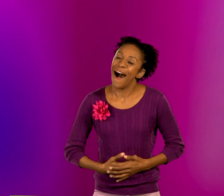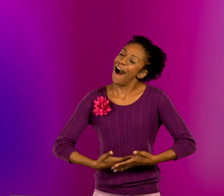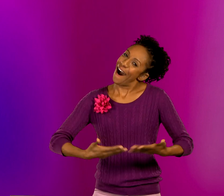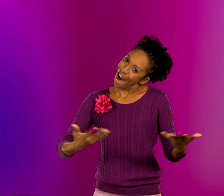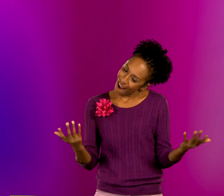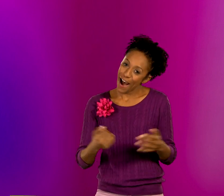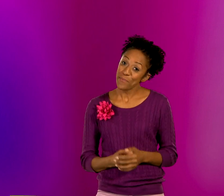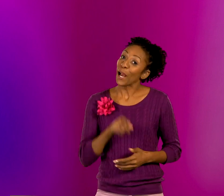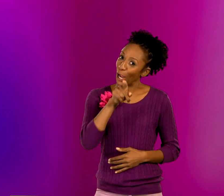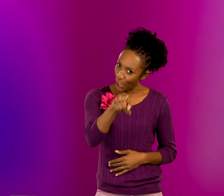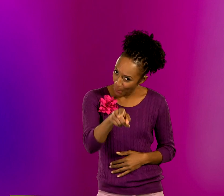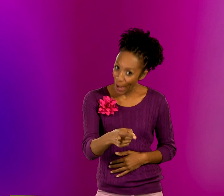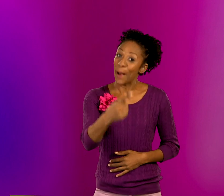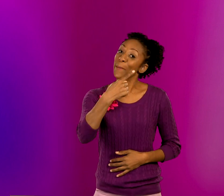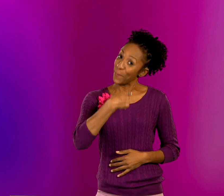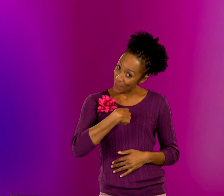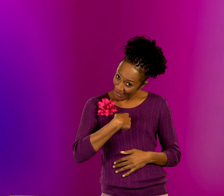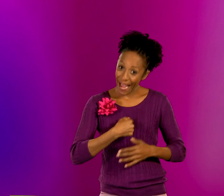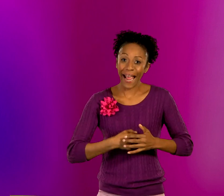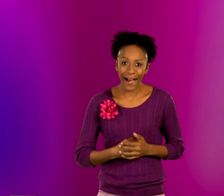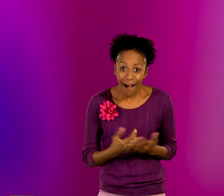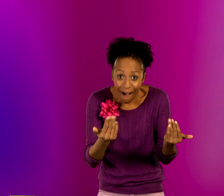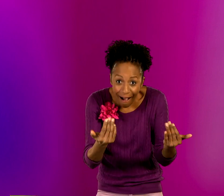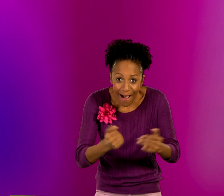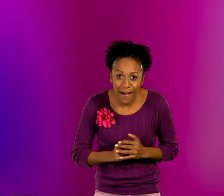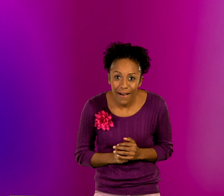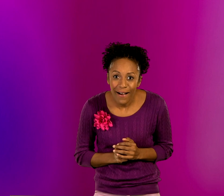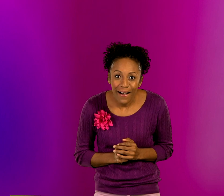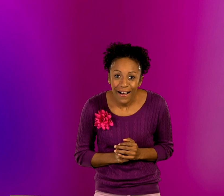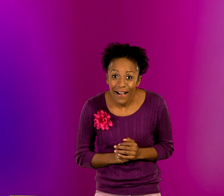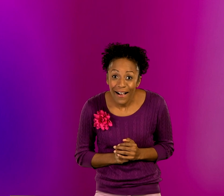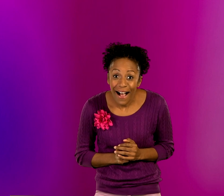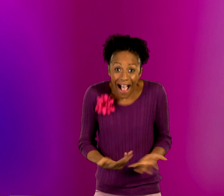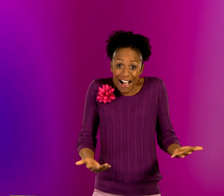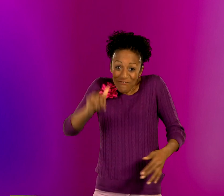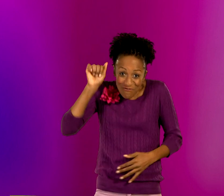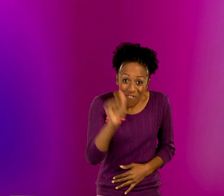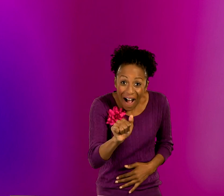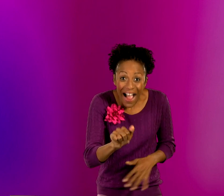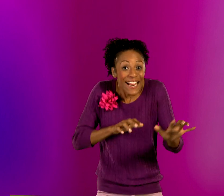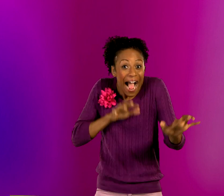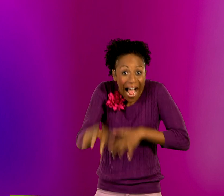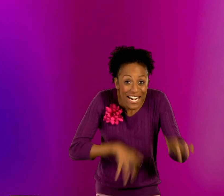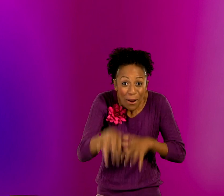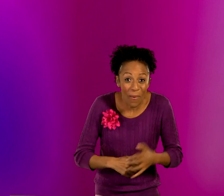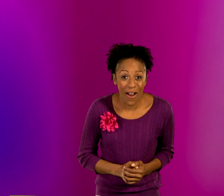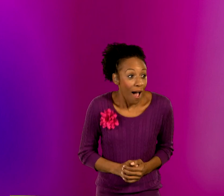Well there's you And me And what else? You're right Lots of